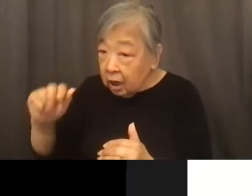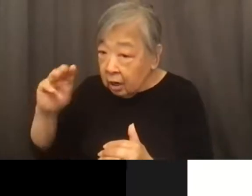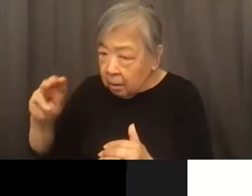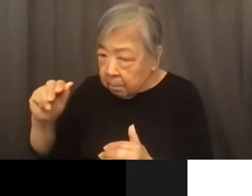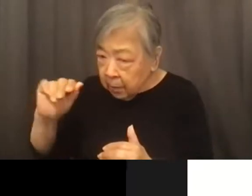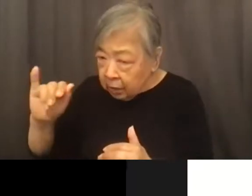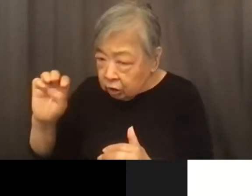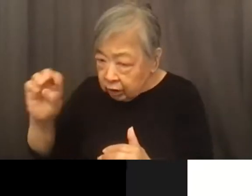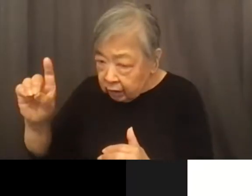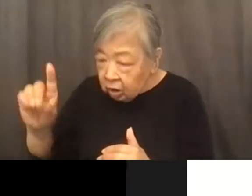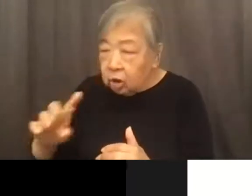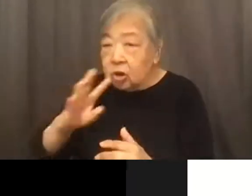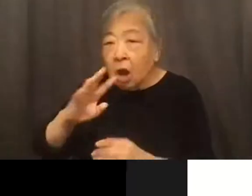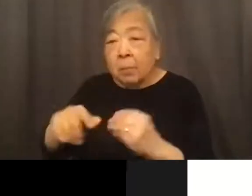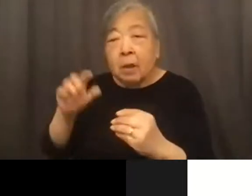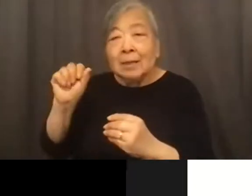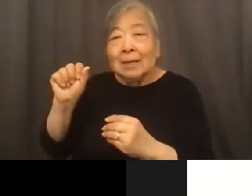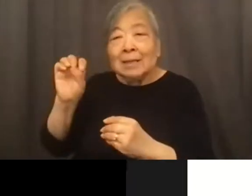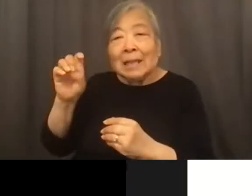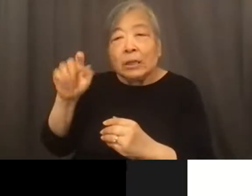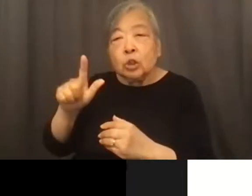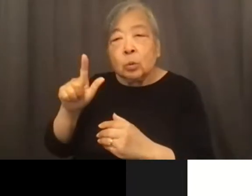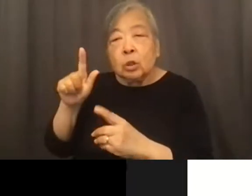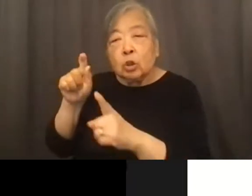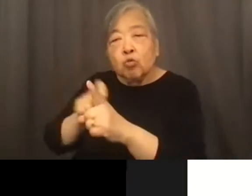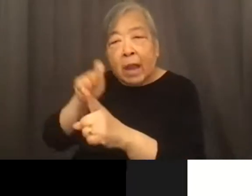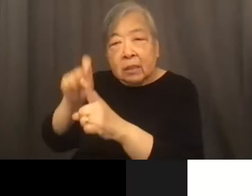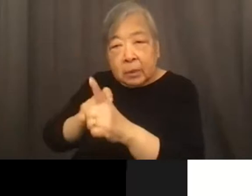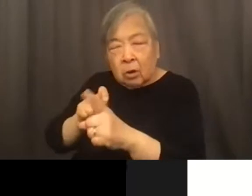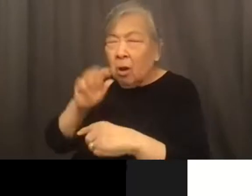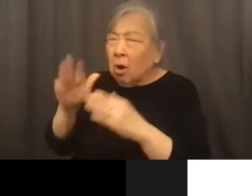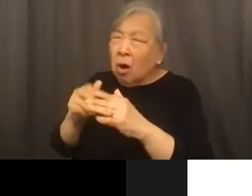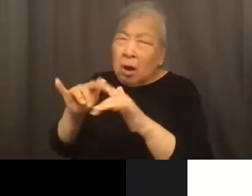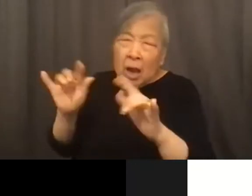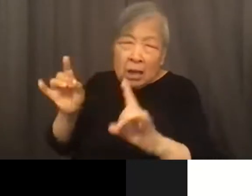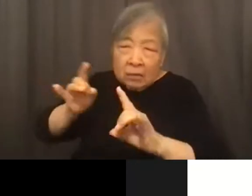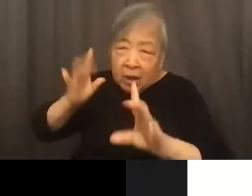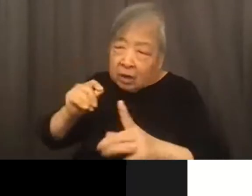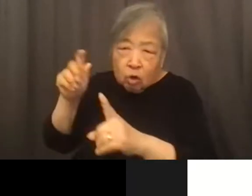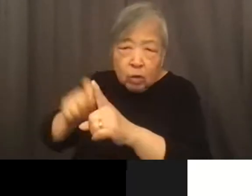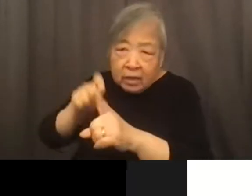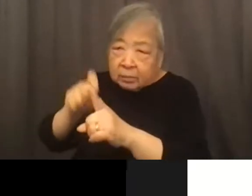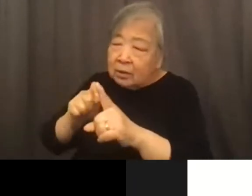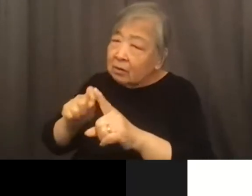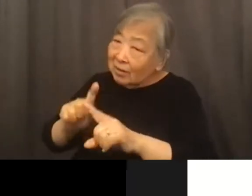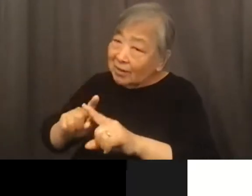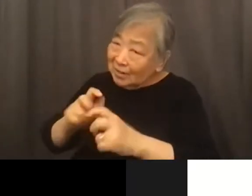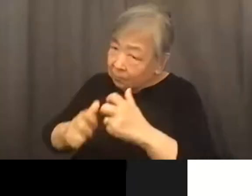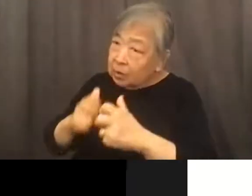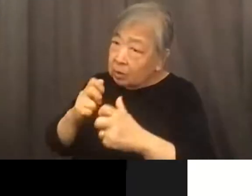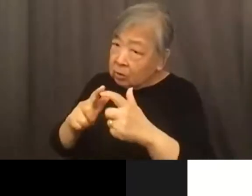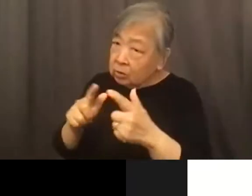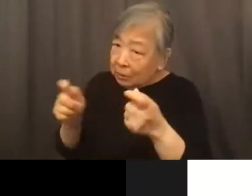sexual harassment and housing situations. Again, all forms of hate and harassment are difficult to deal with